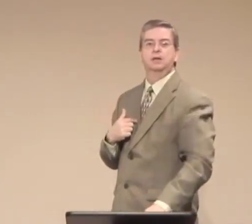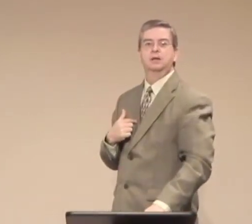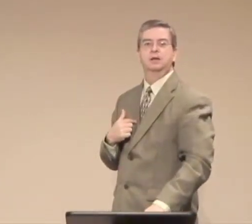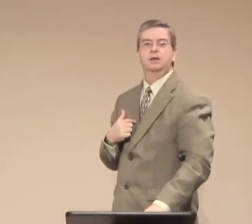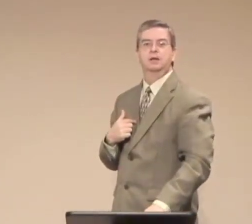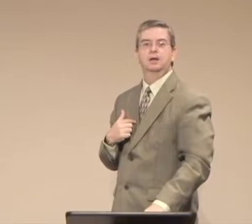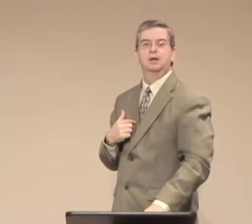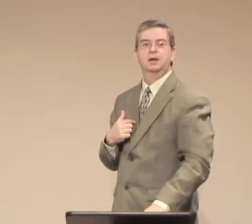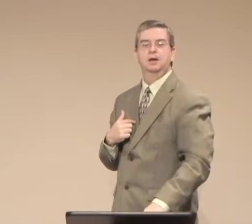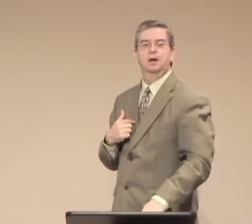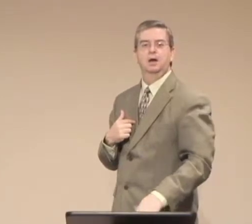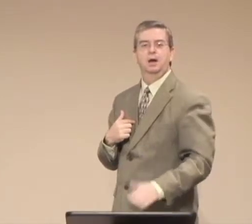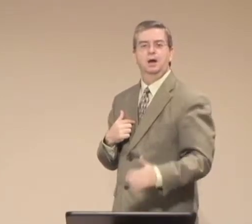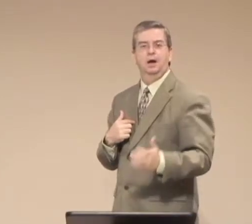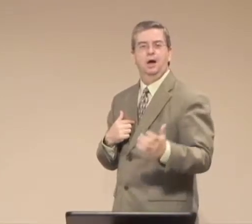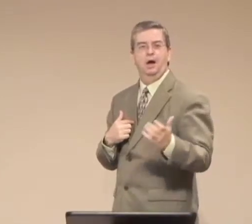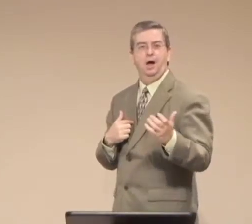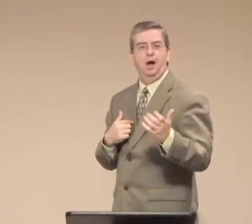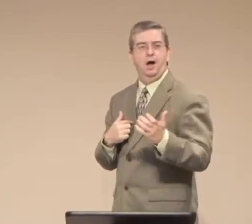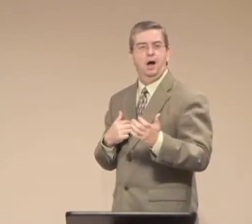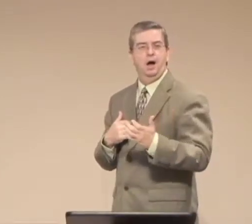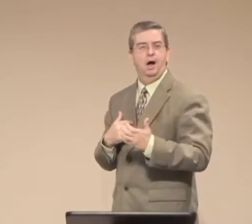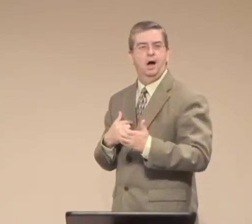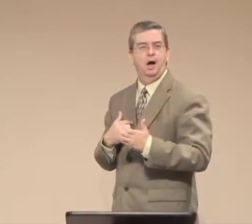became successful in his life.